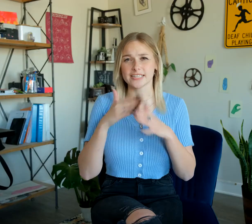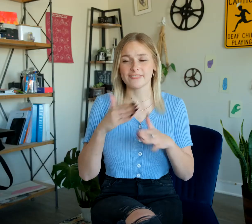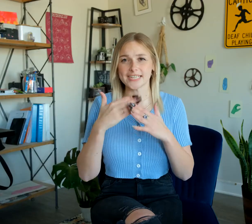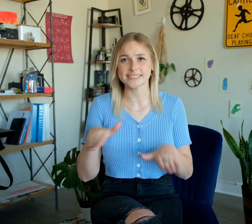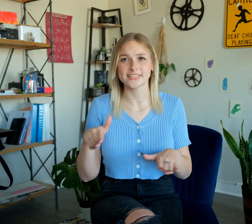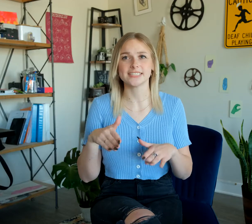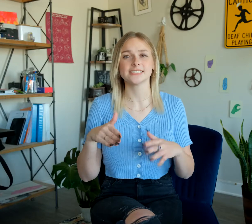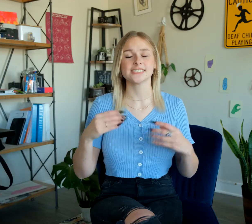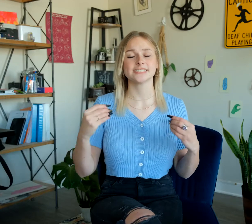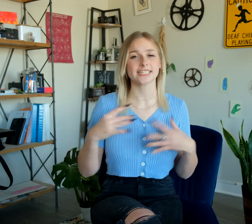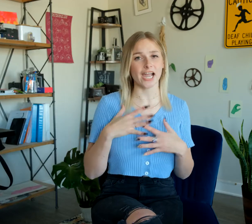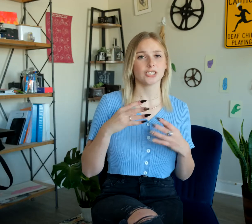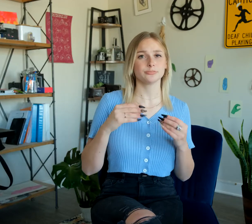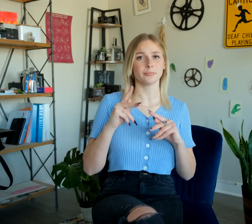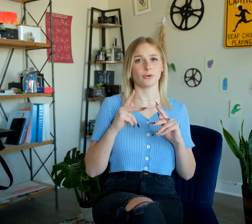divisiveness scares people.